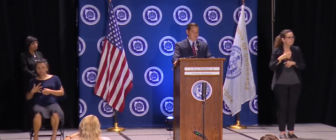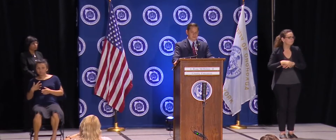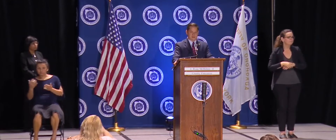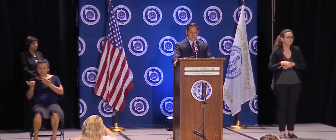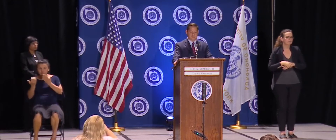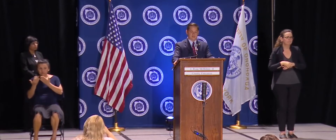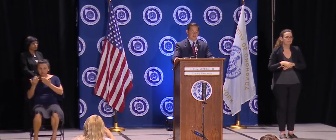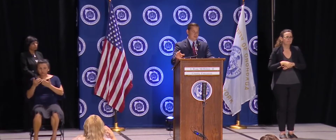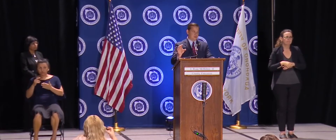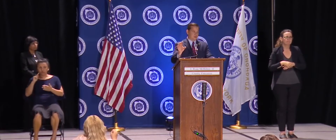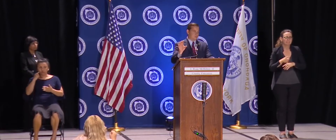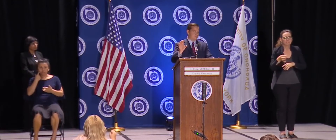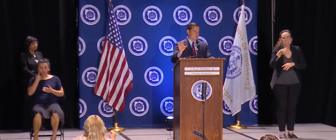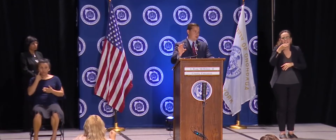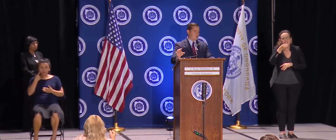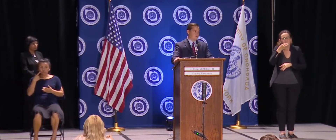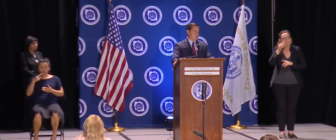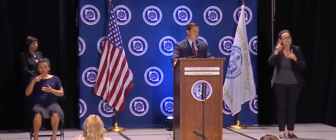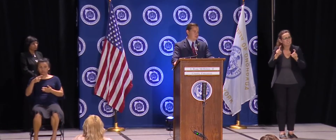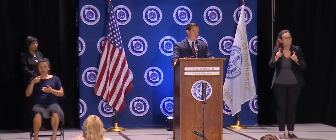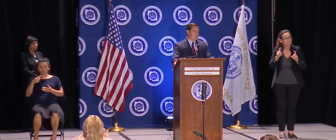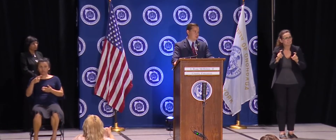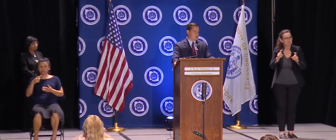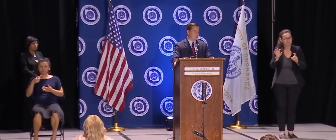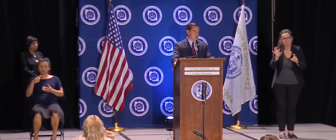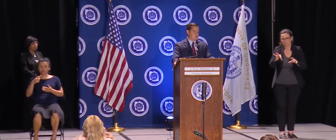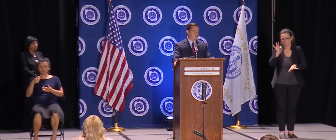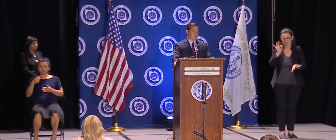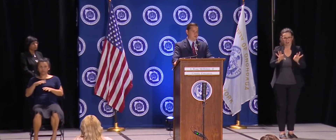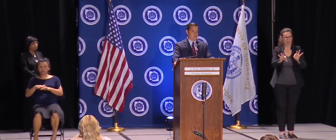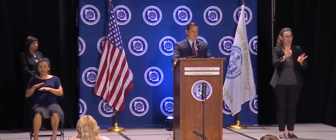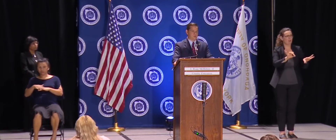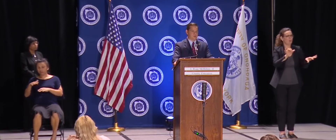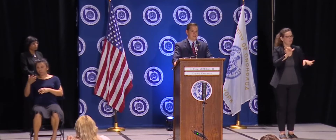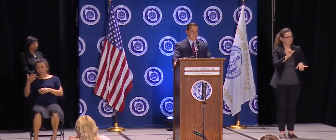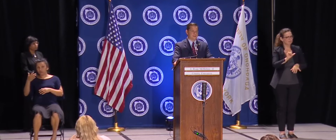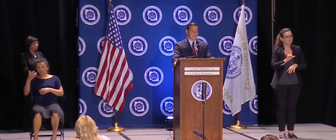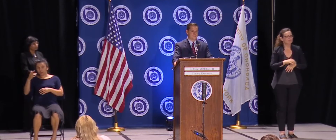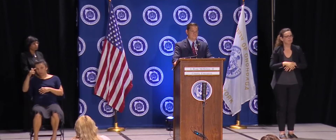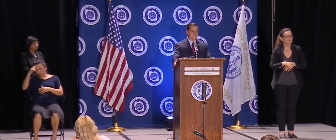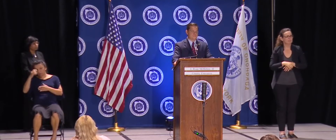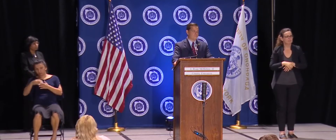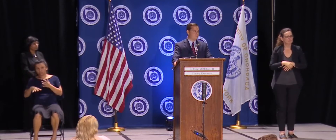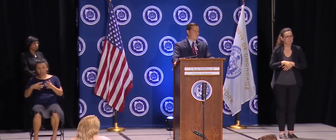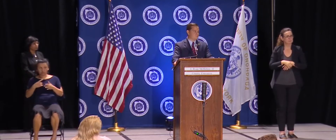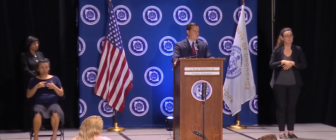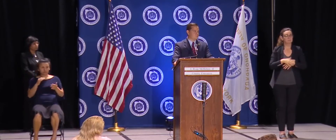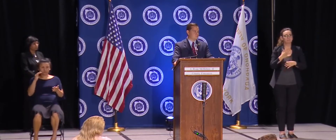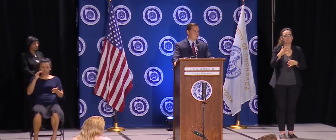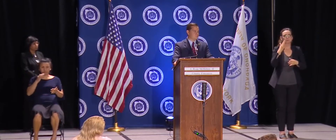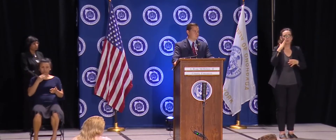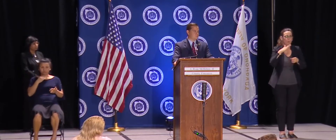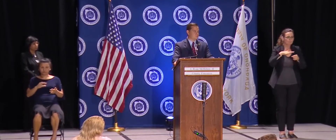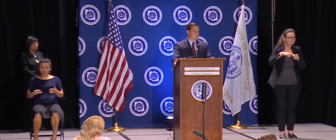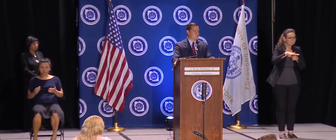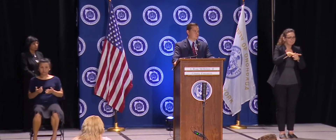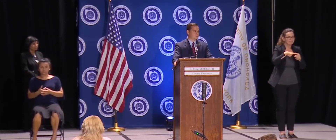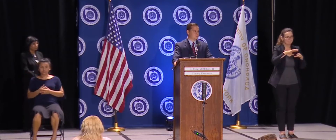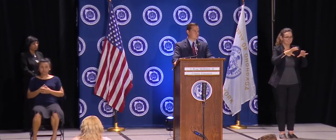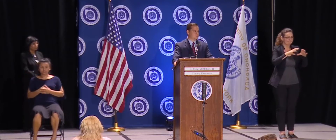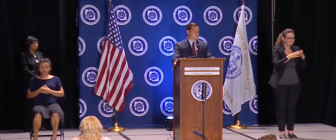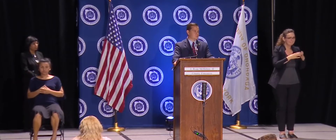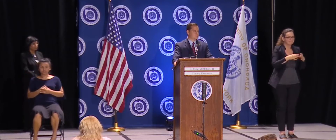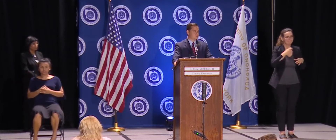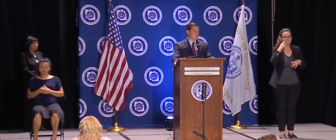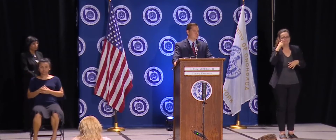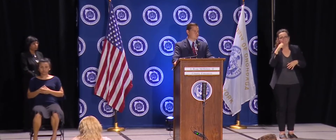at least I think, you know, heavy focus in on the demographics where we've seen the most cases. Yeah, you've expressed a lot of concern in the past